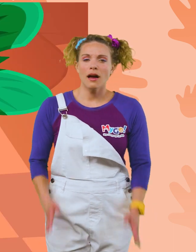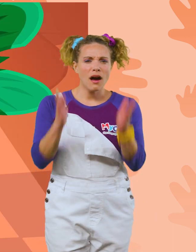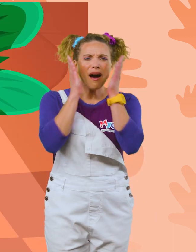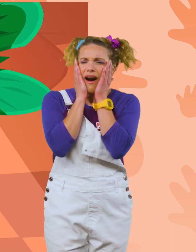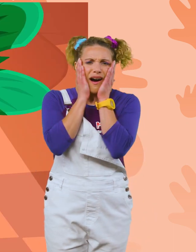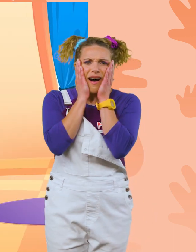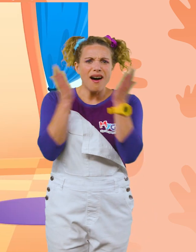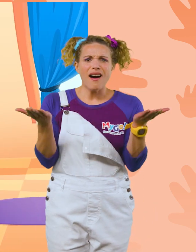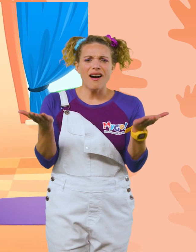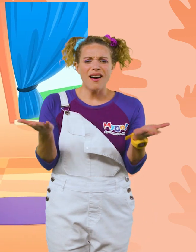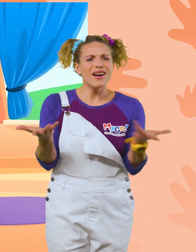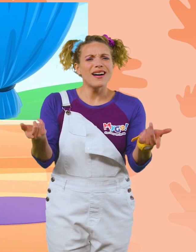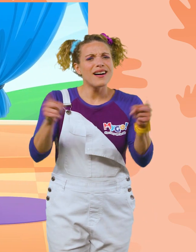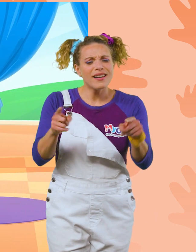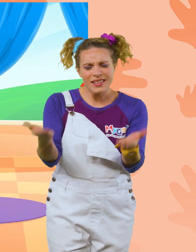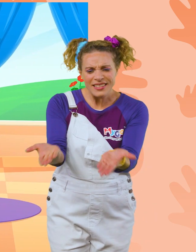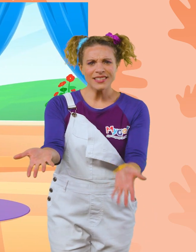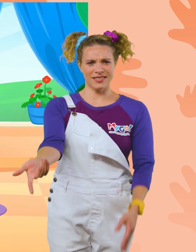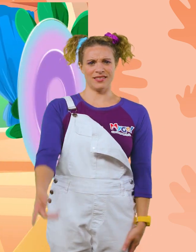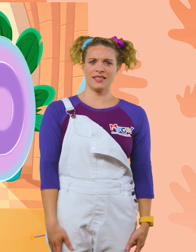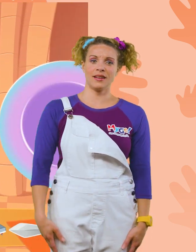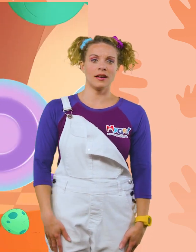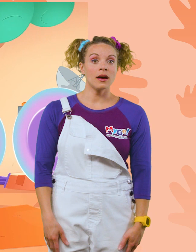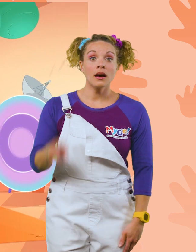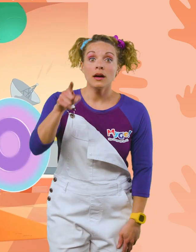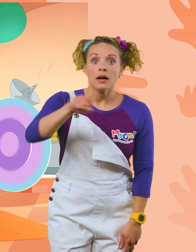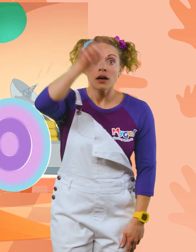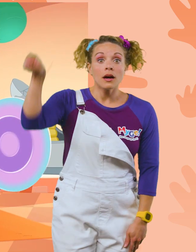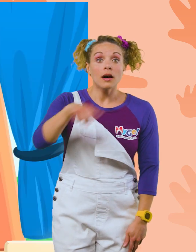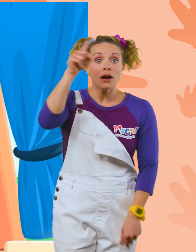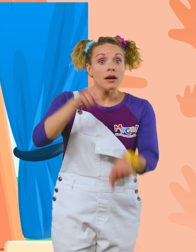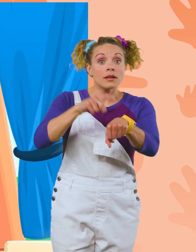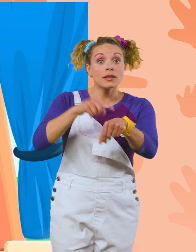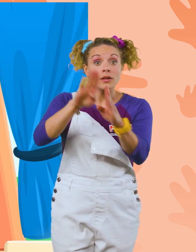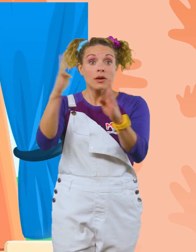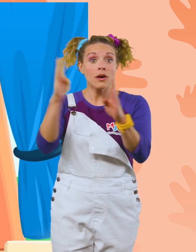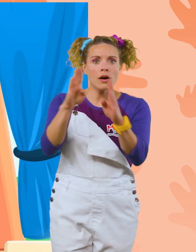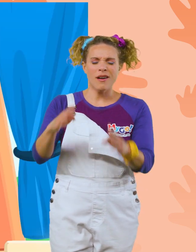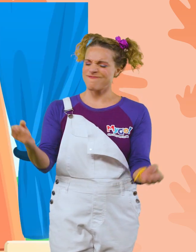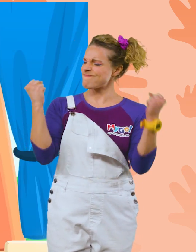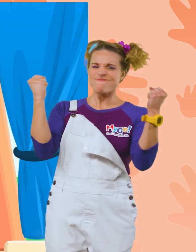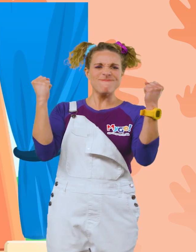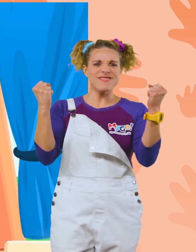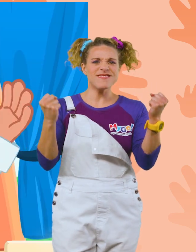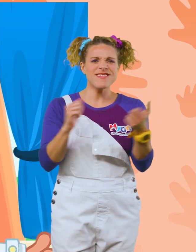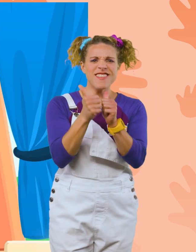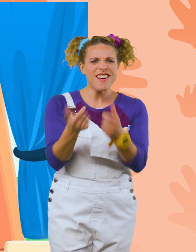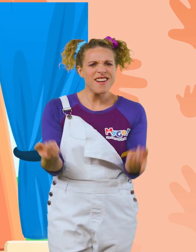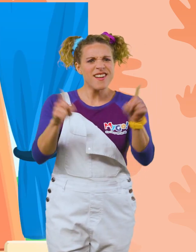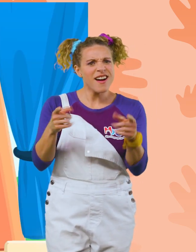Oh no, what happened here? Those are time portals. Tumbling test tubes, how did this